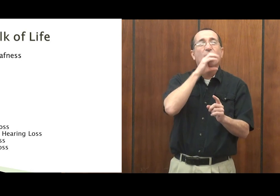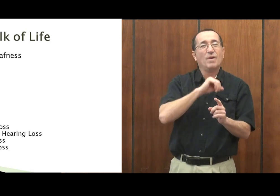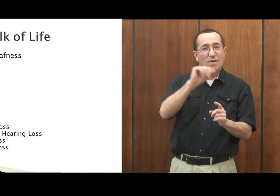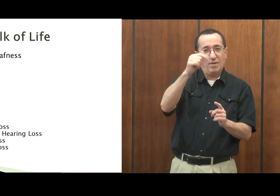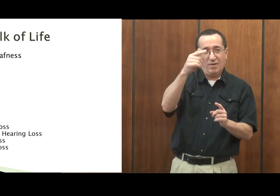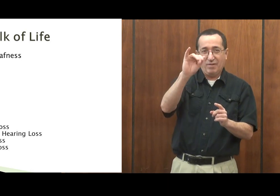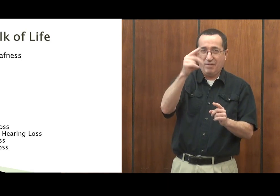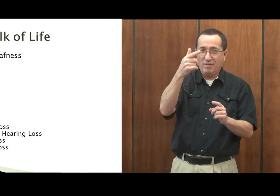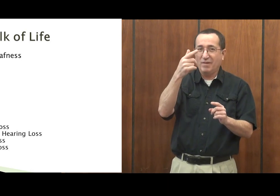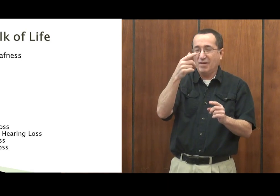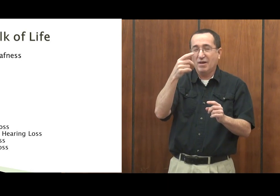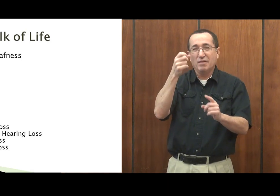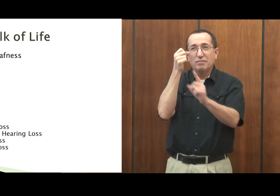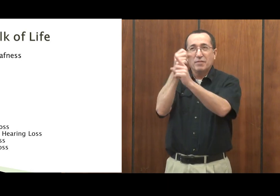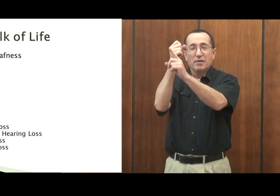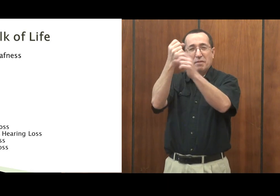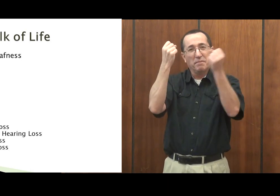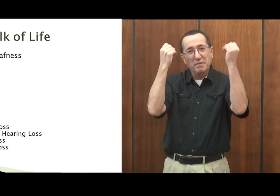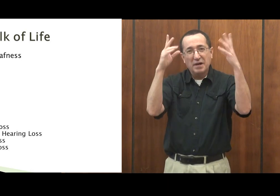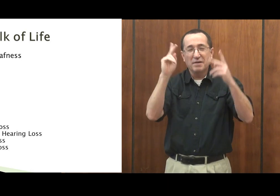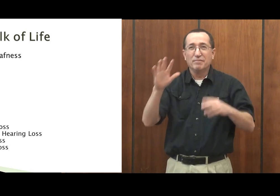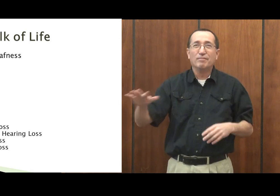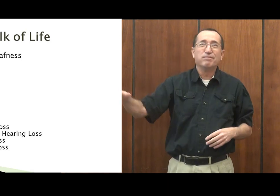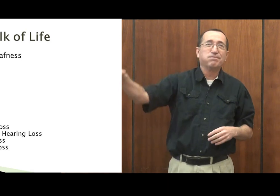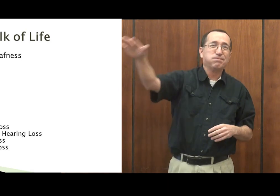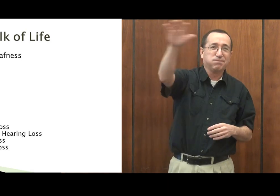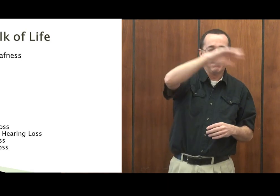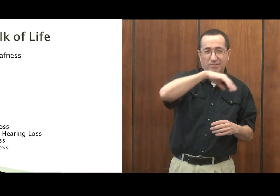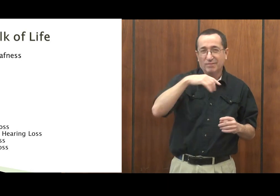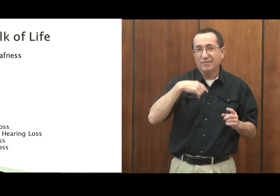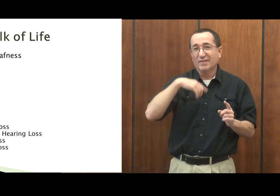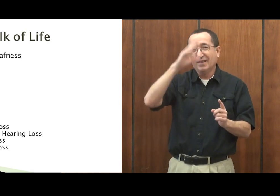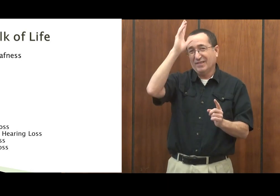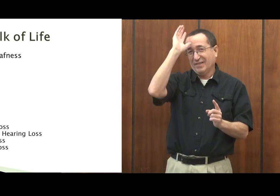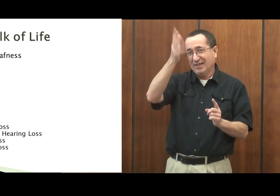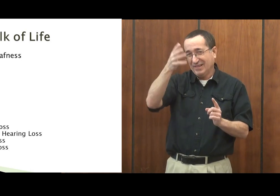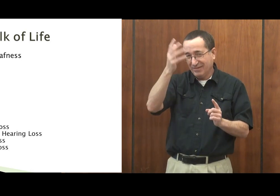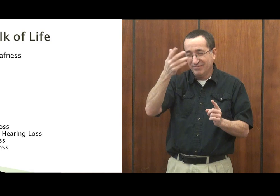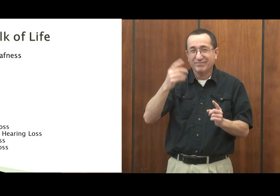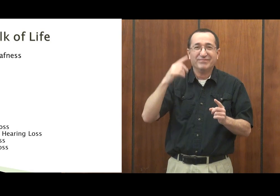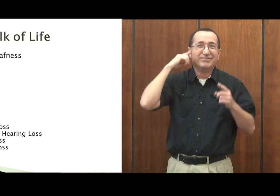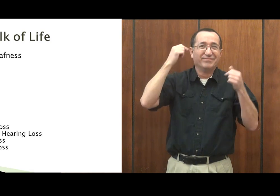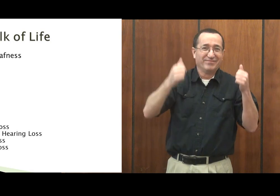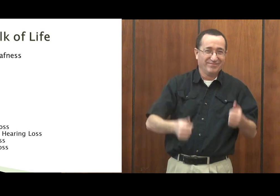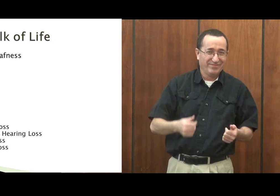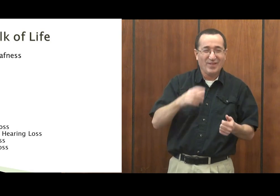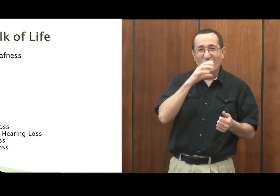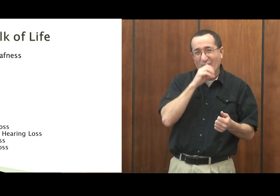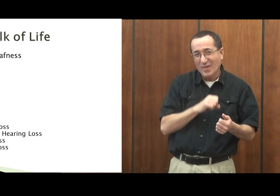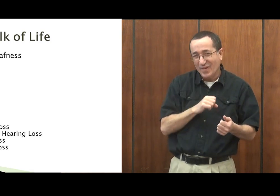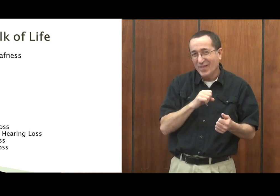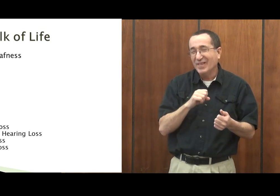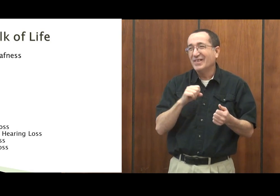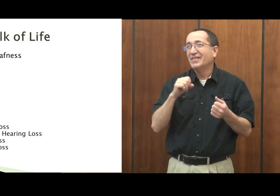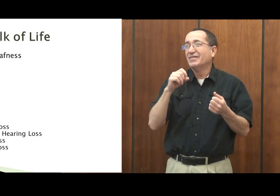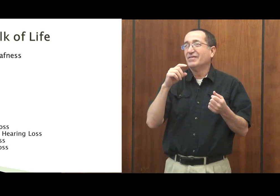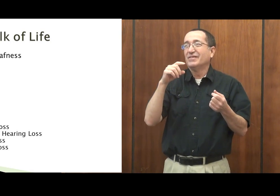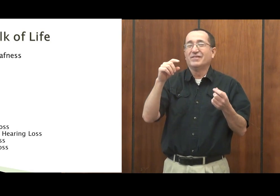As you get older, many people, grandfathers, grandmothers, they'll start to lose their